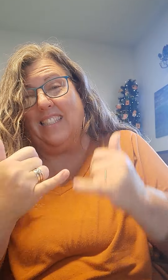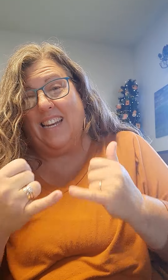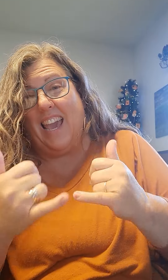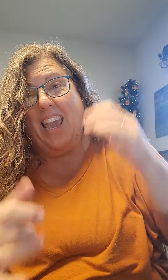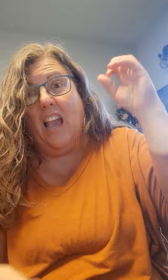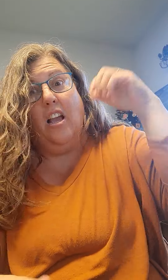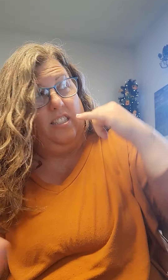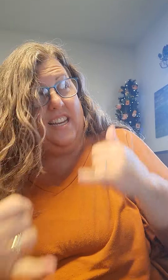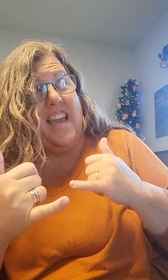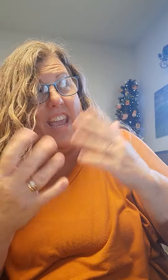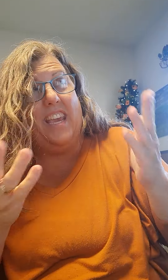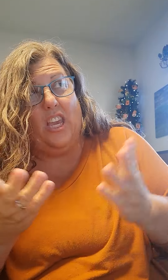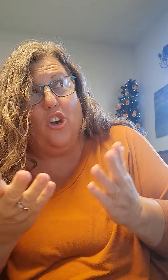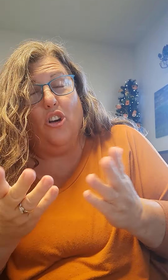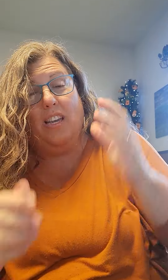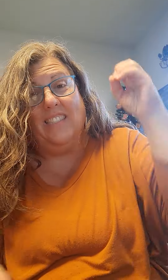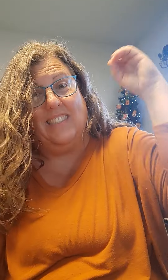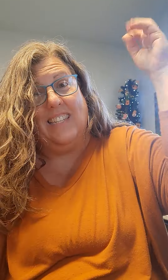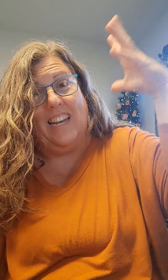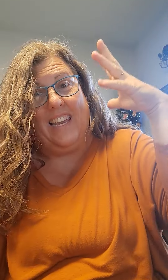today. Today here is sunny.